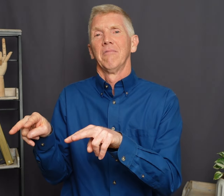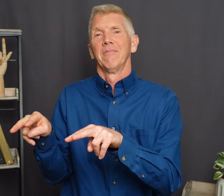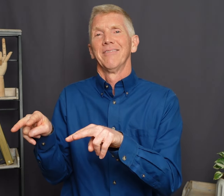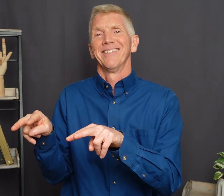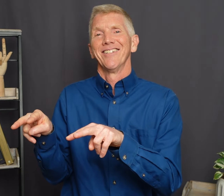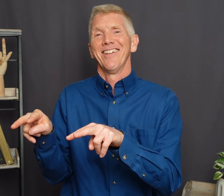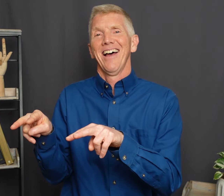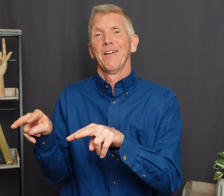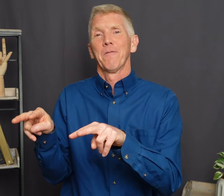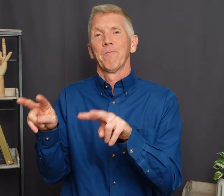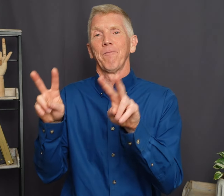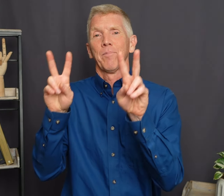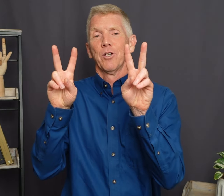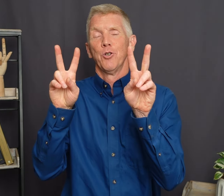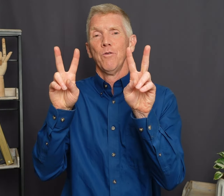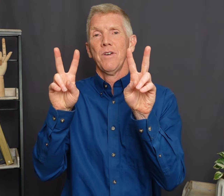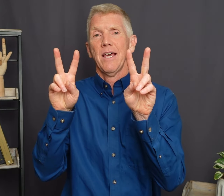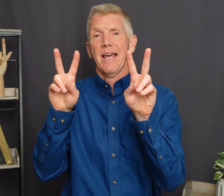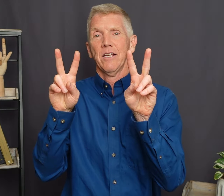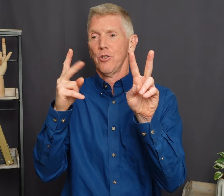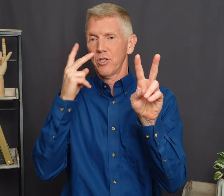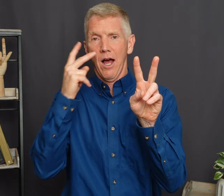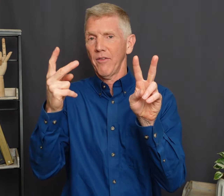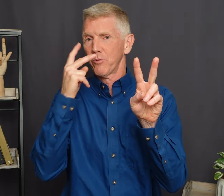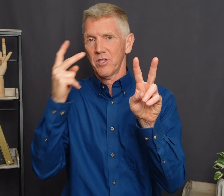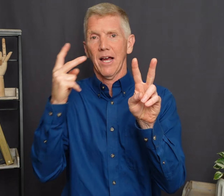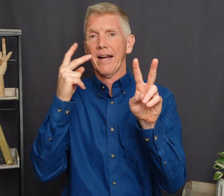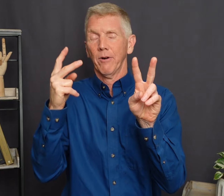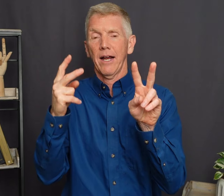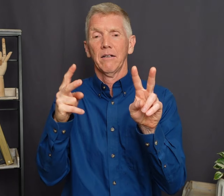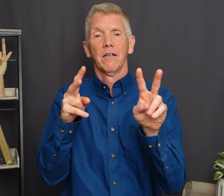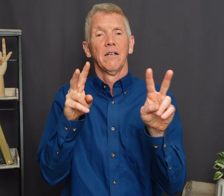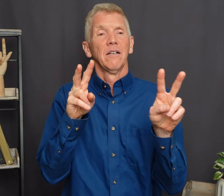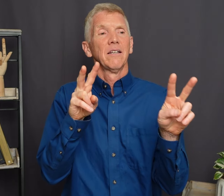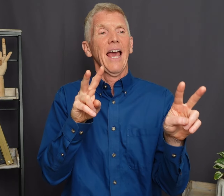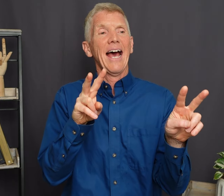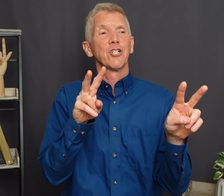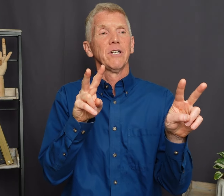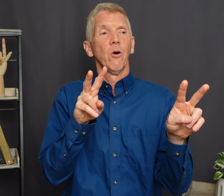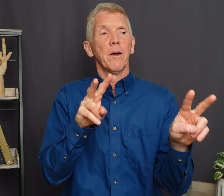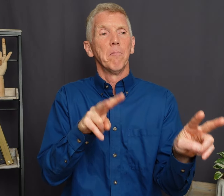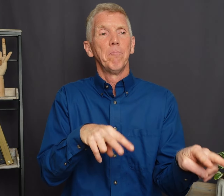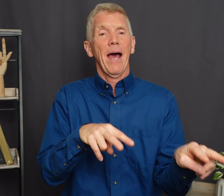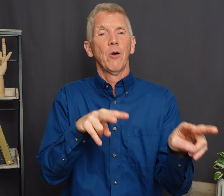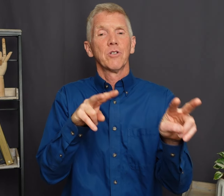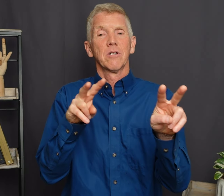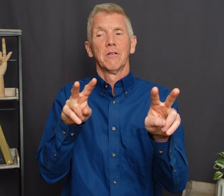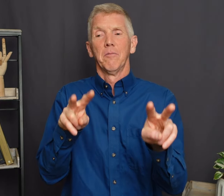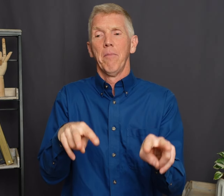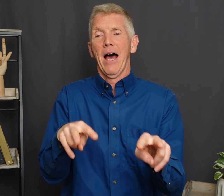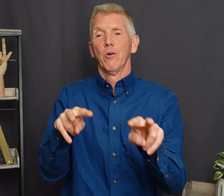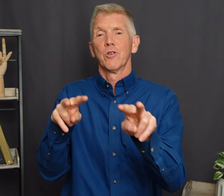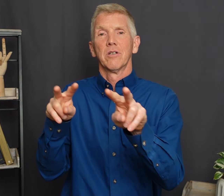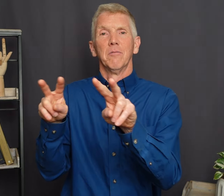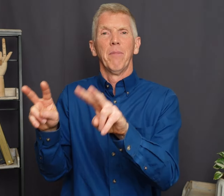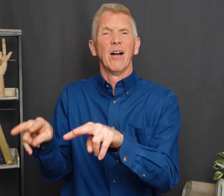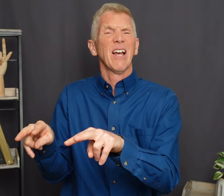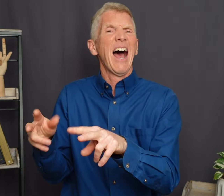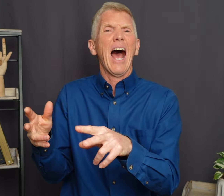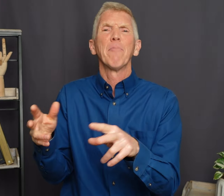See that Do V hands You saw this with sight Right Casually going Bounce Bounce Bounce I'm